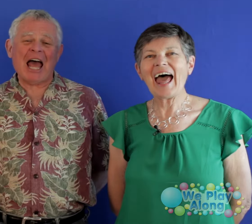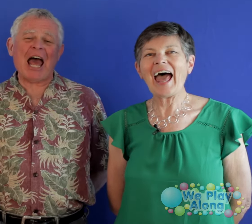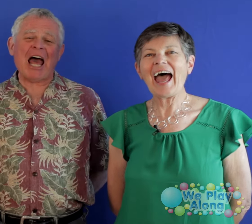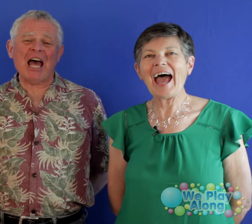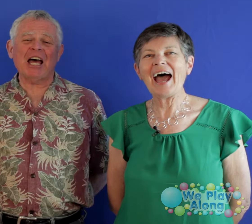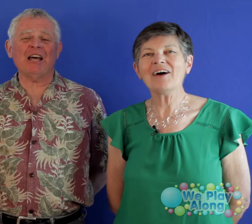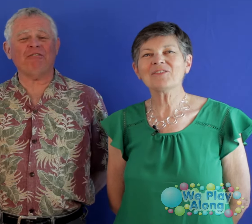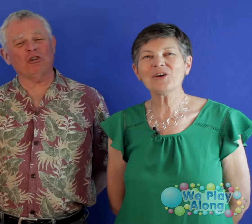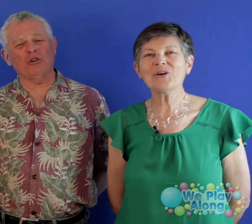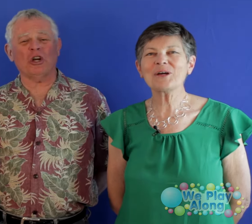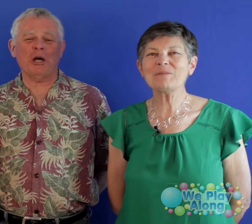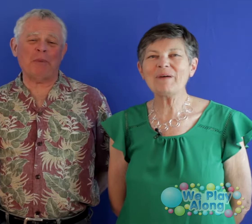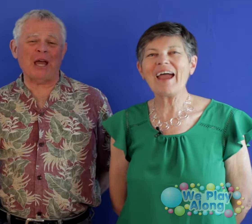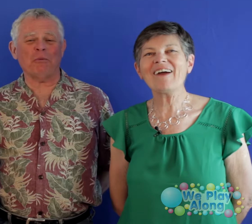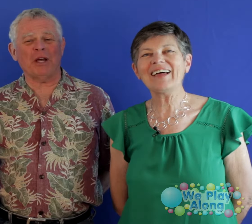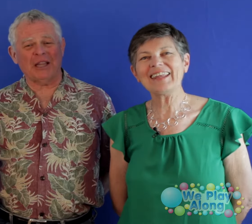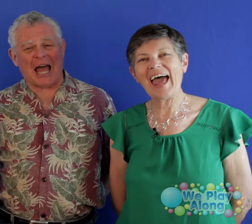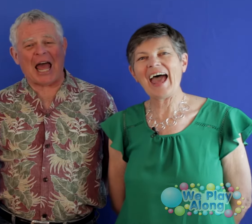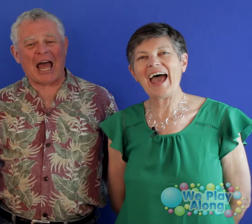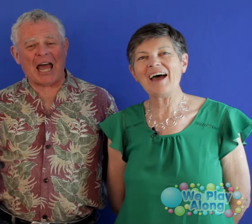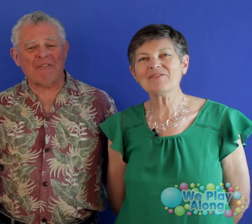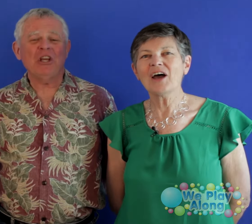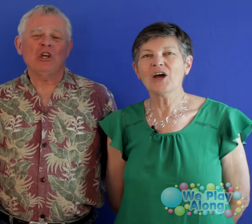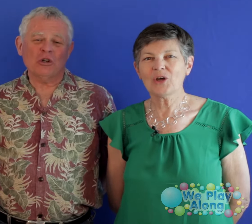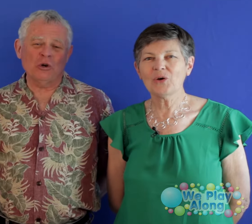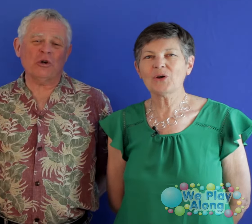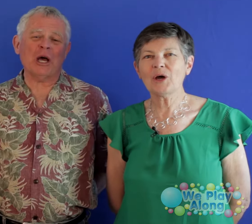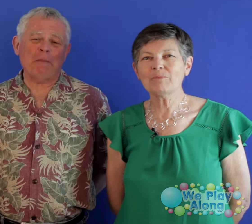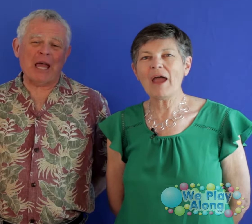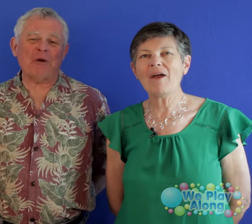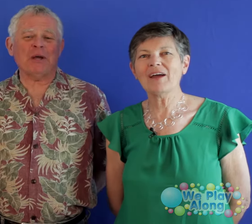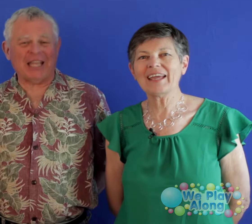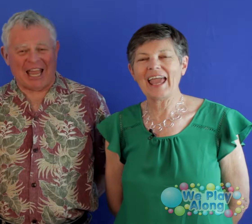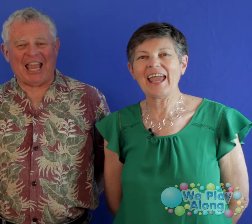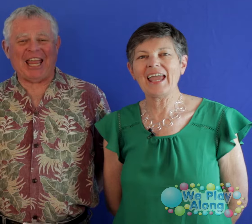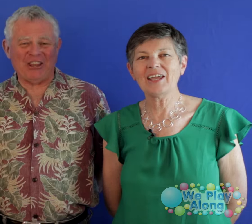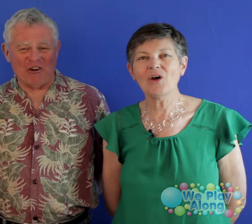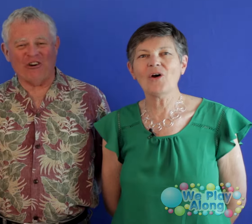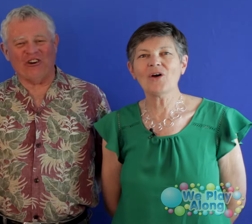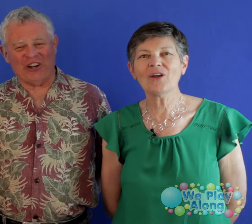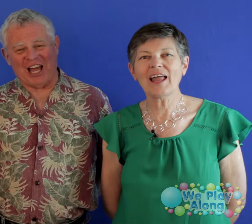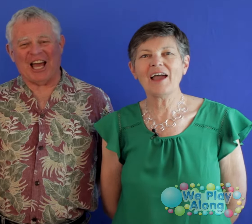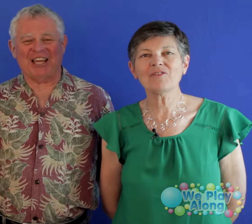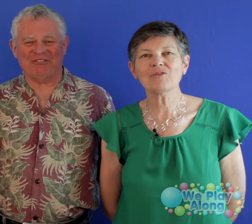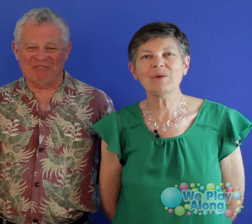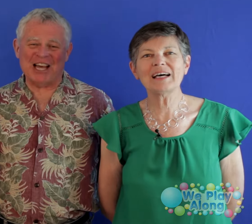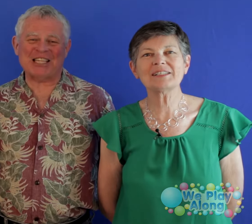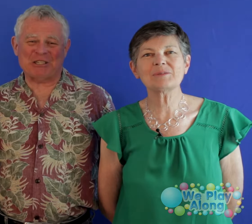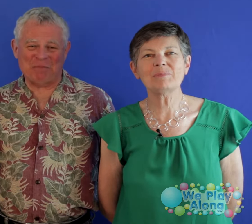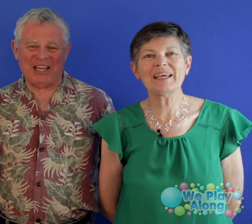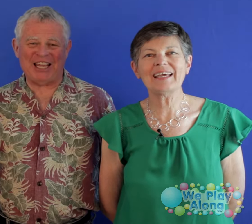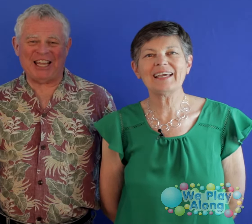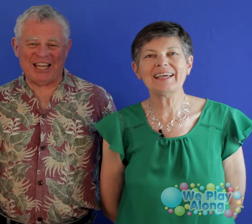Laugh Kookaburra, laugh Kookaburra, gay your life must be.